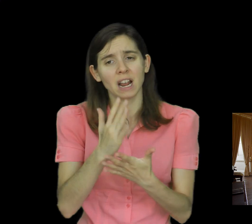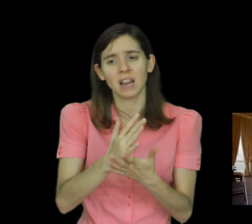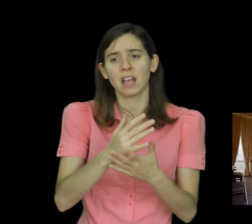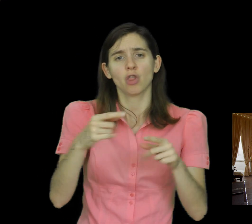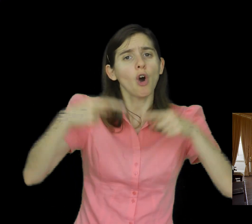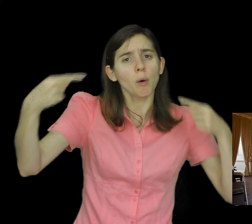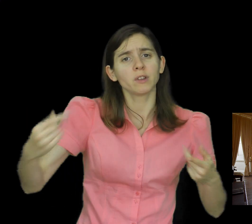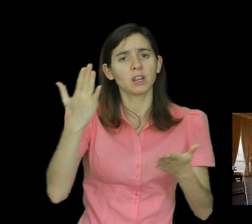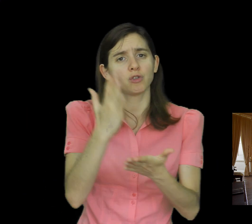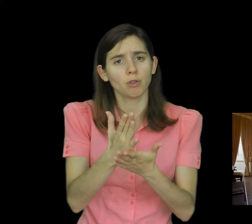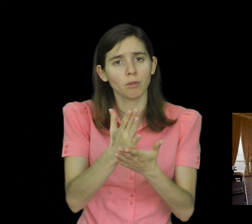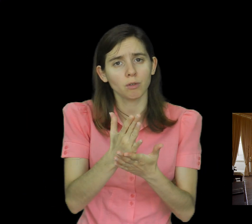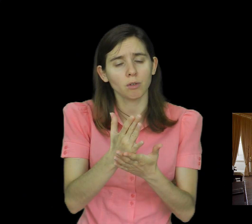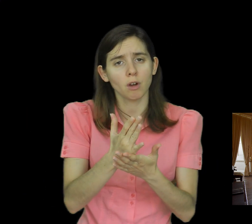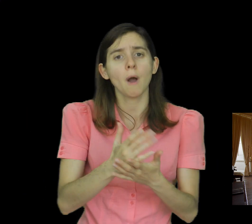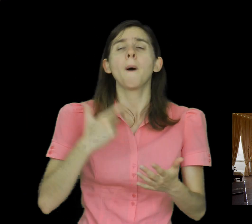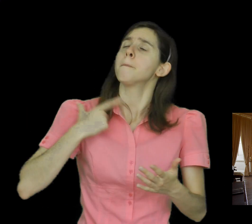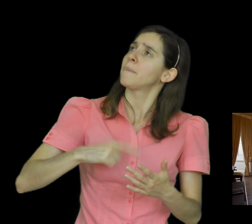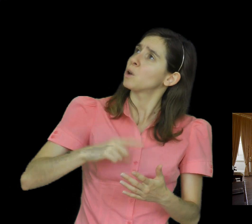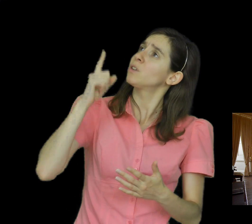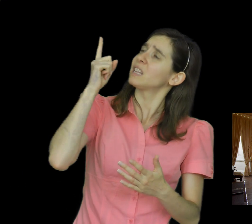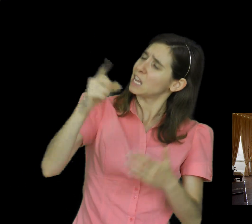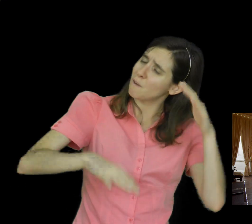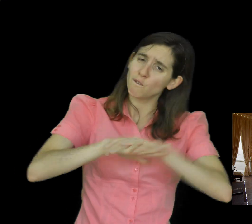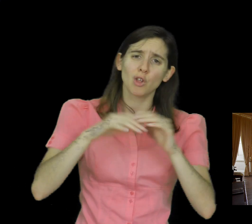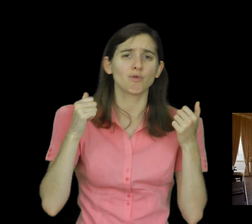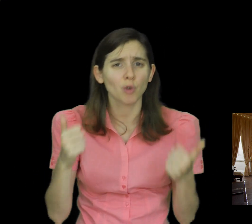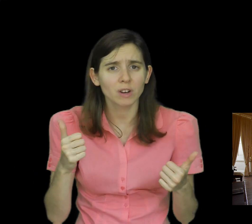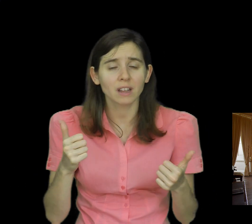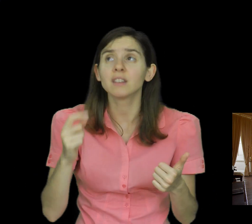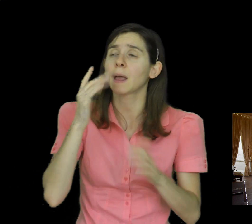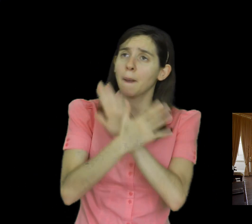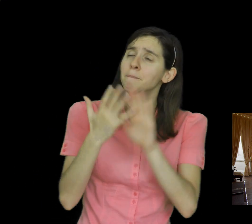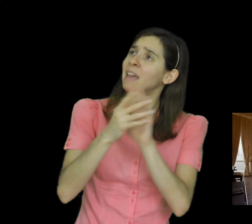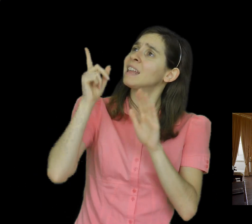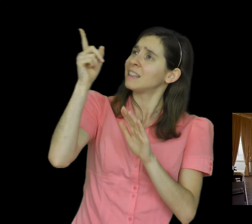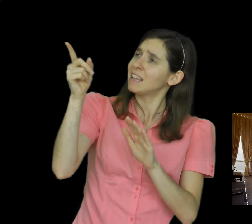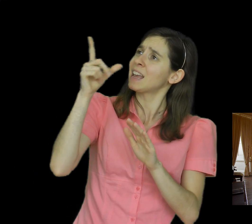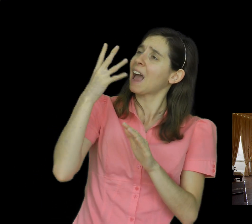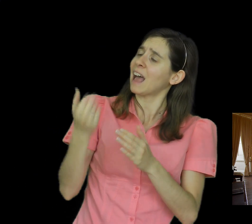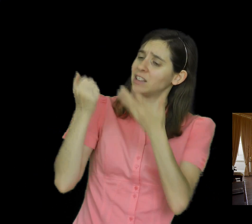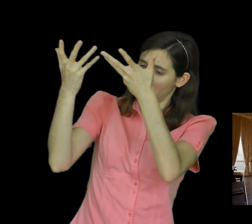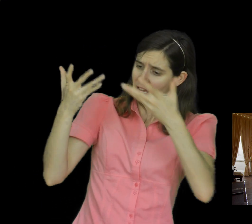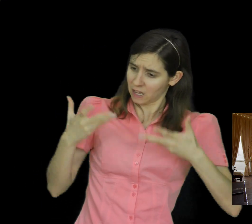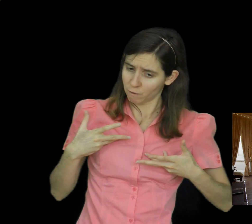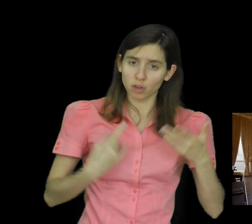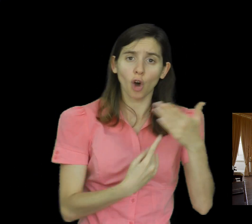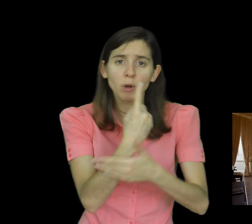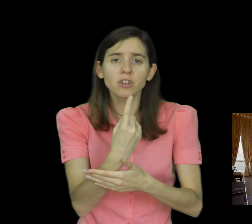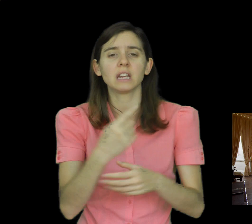actually true. Precisely because God is good, he must allow us to make choices, both good and bad,